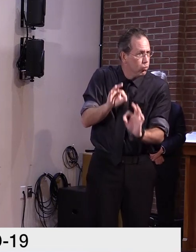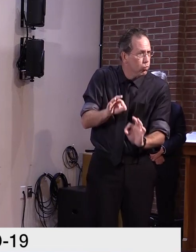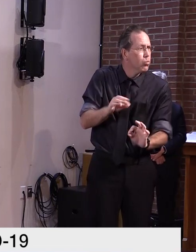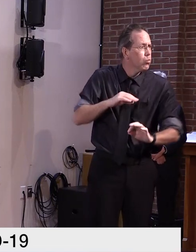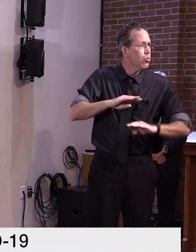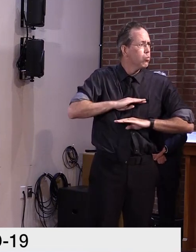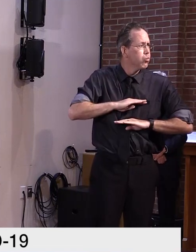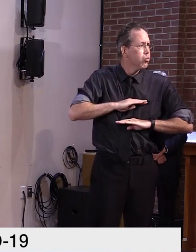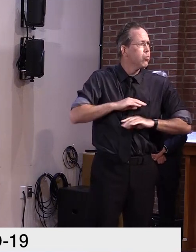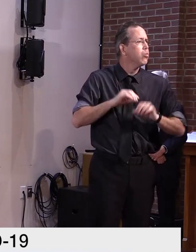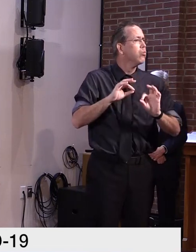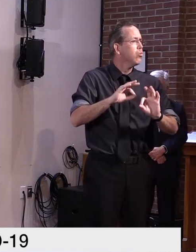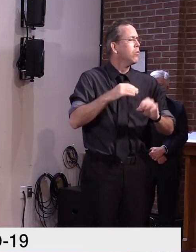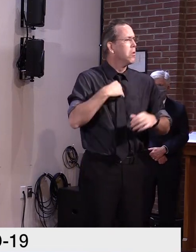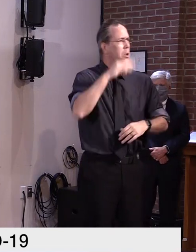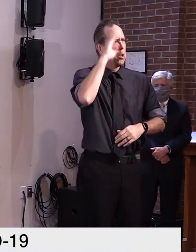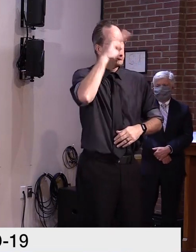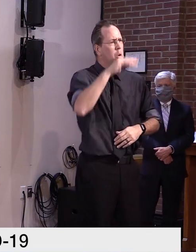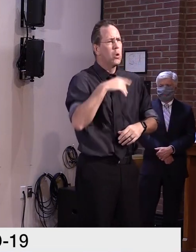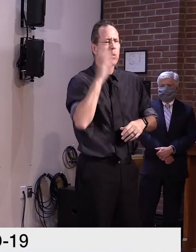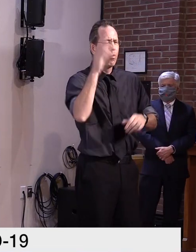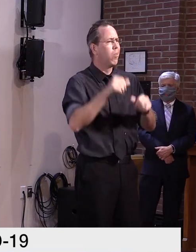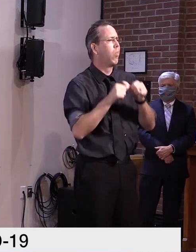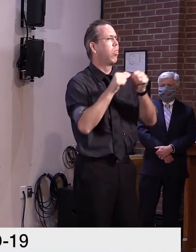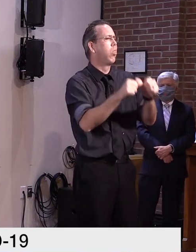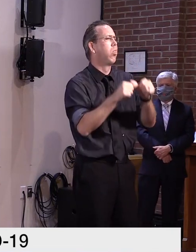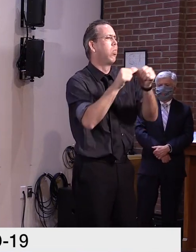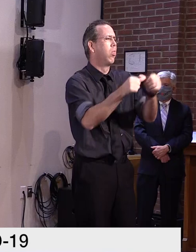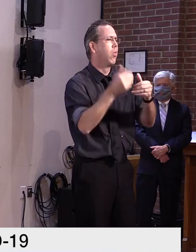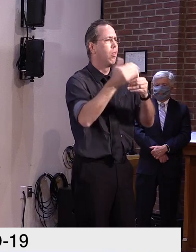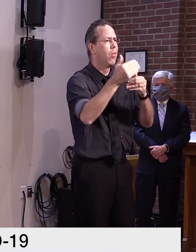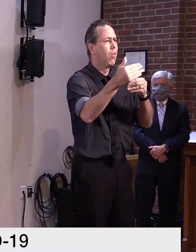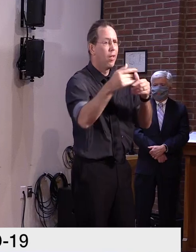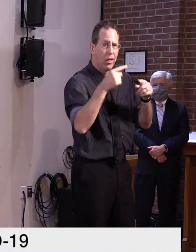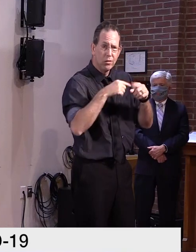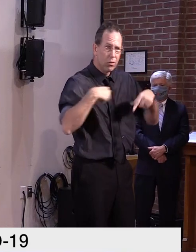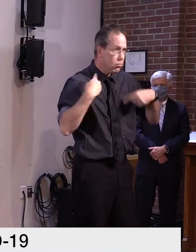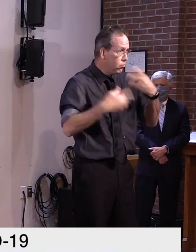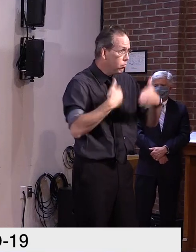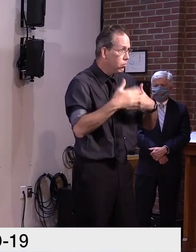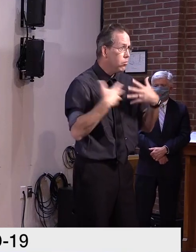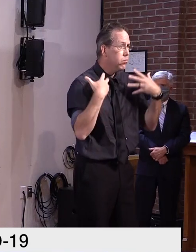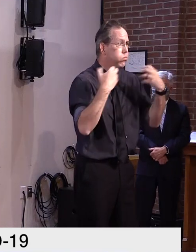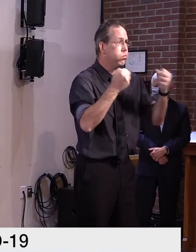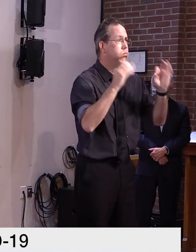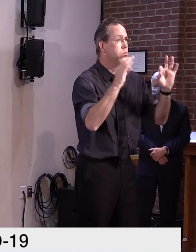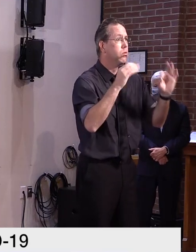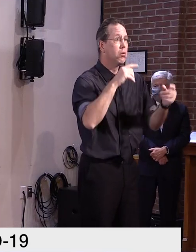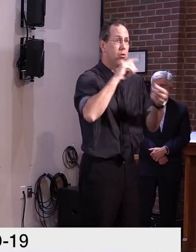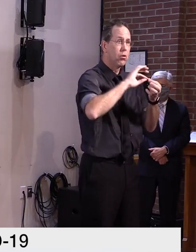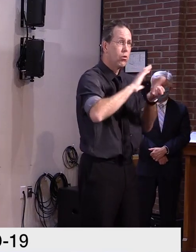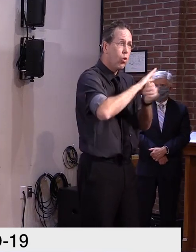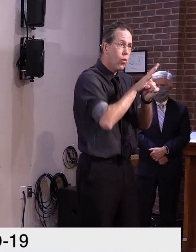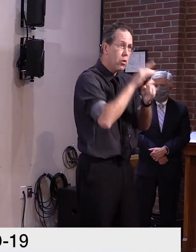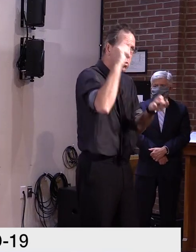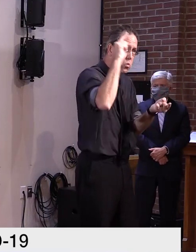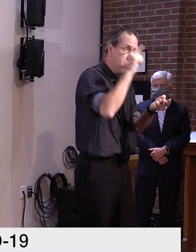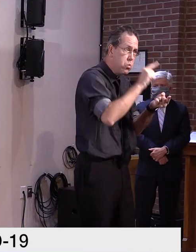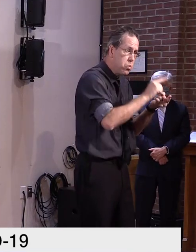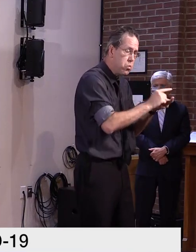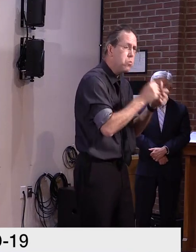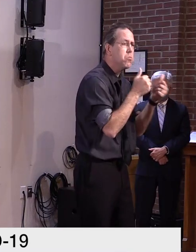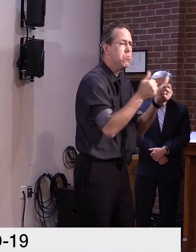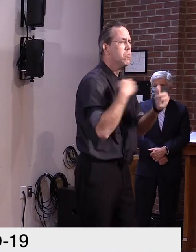And with Vermont ingenuity and perseverance, I believe we'll be stronger as a result. This